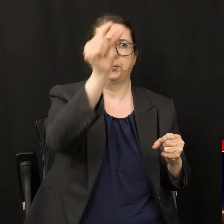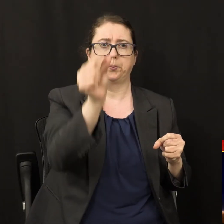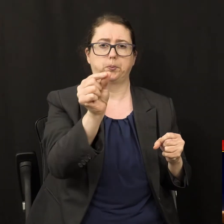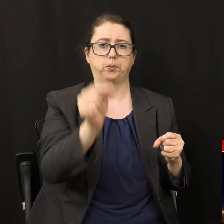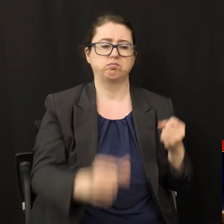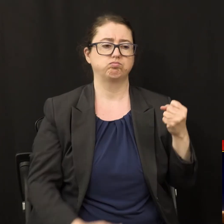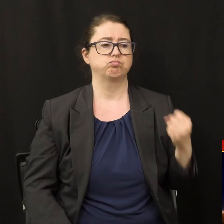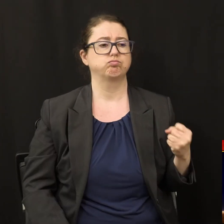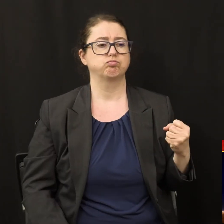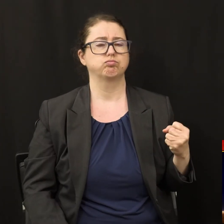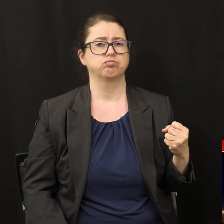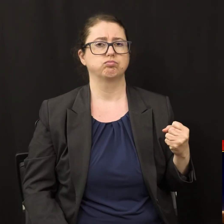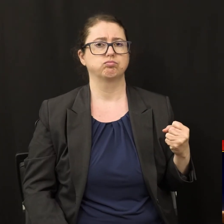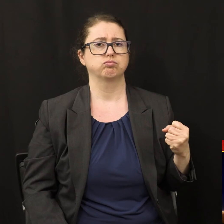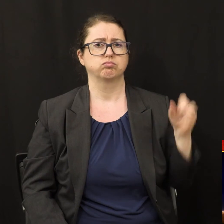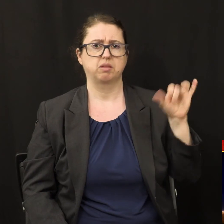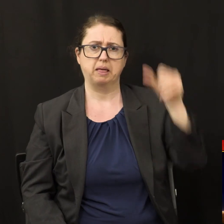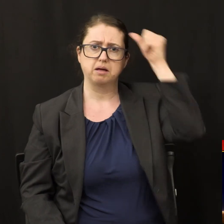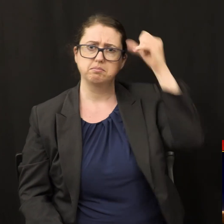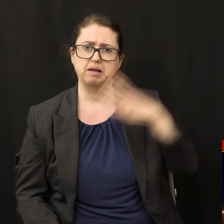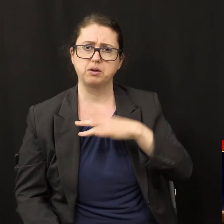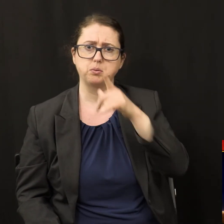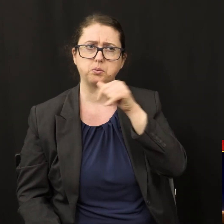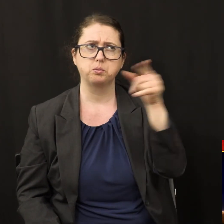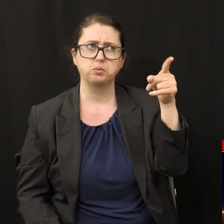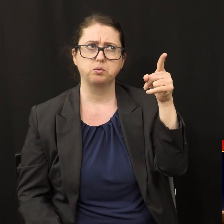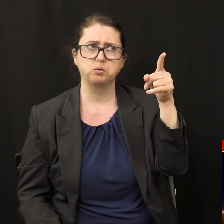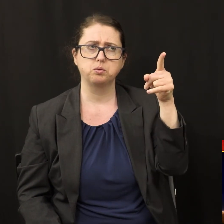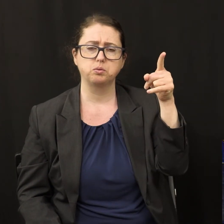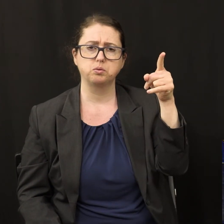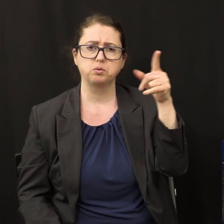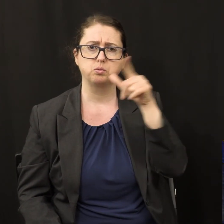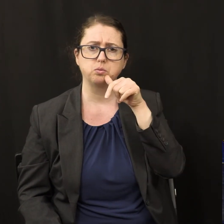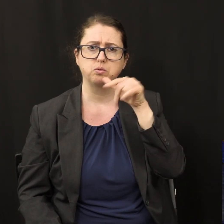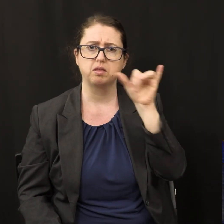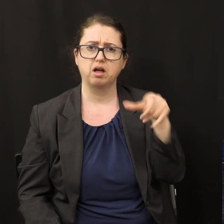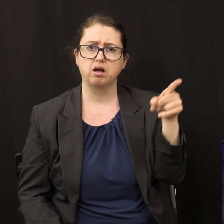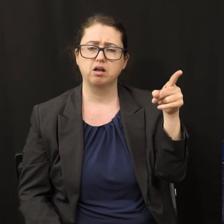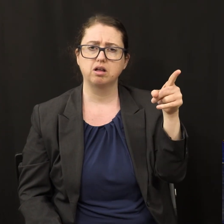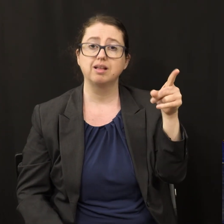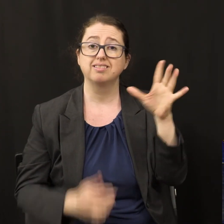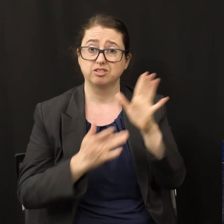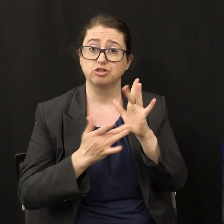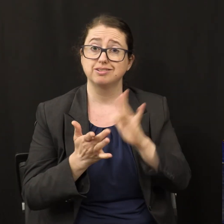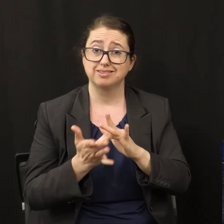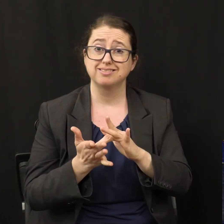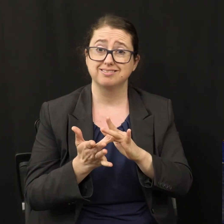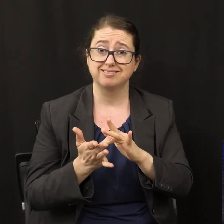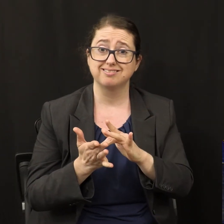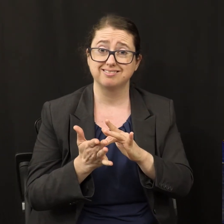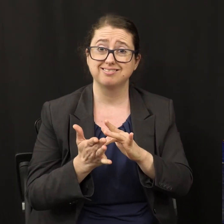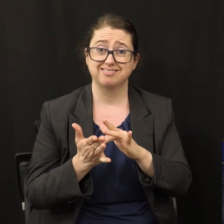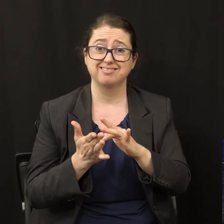Who is that man's Son of Man seated on the cloud? It's Jesus. And what event is being described?